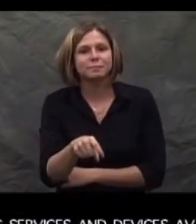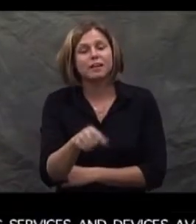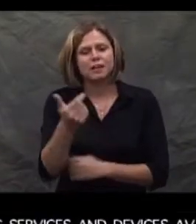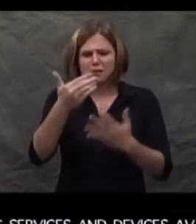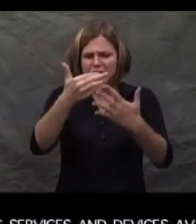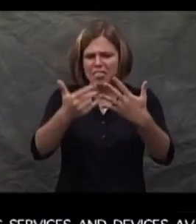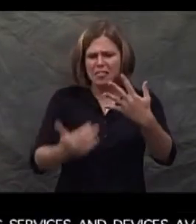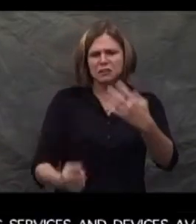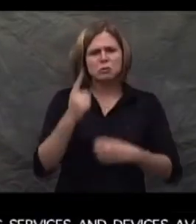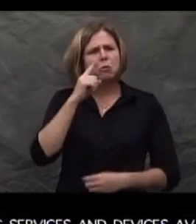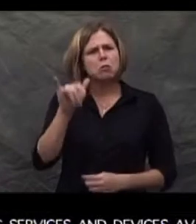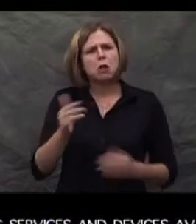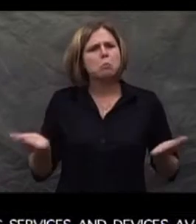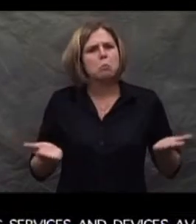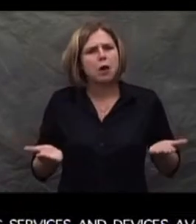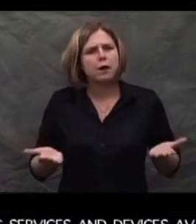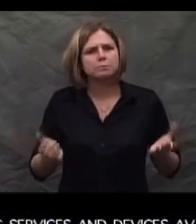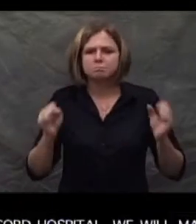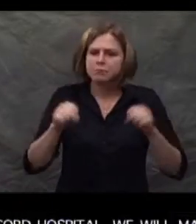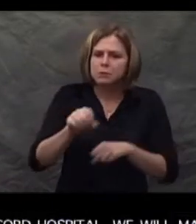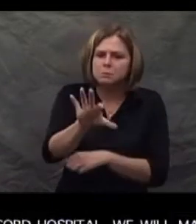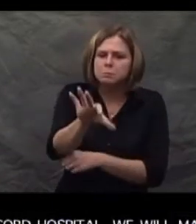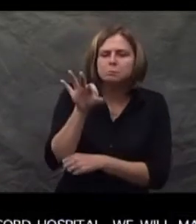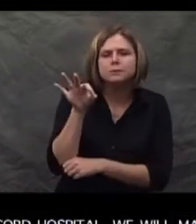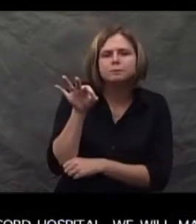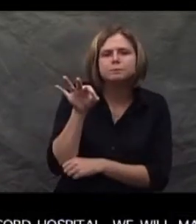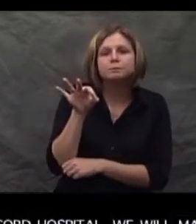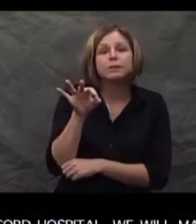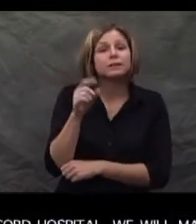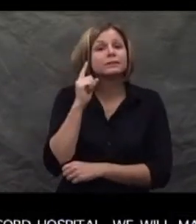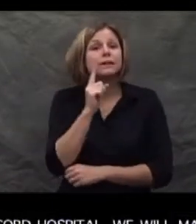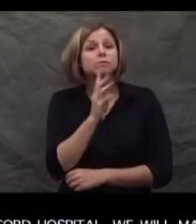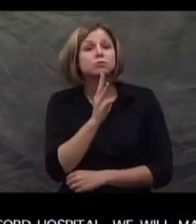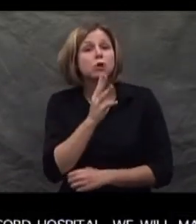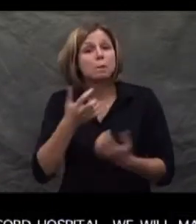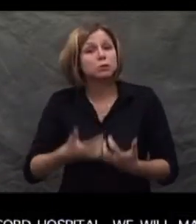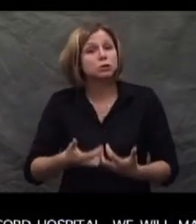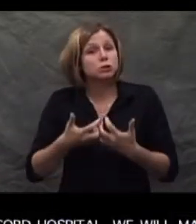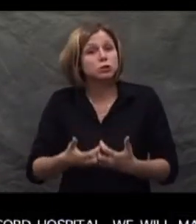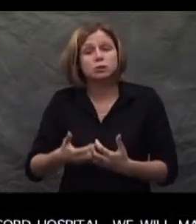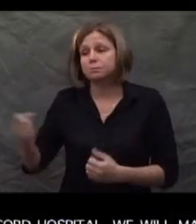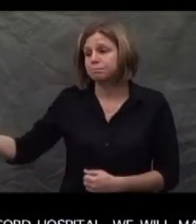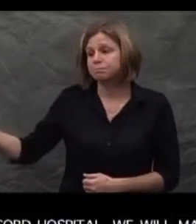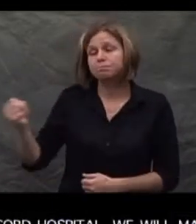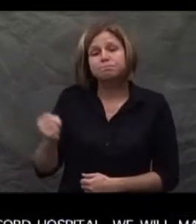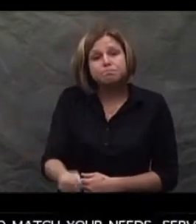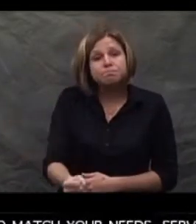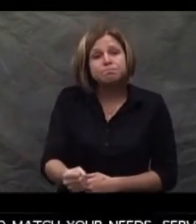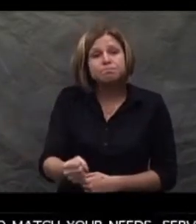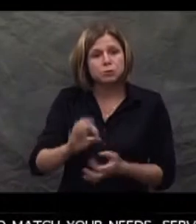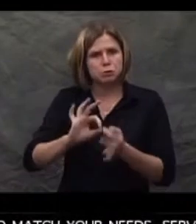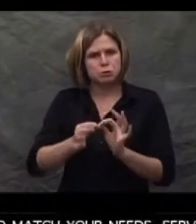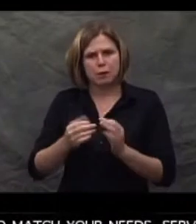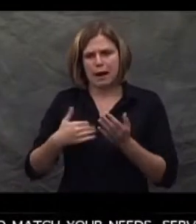available here at Concord Hospital. We will make every effort to match your needs. services and devices available